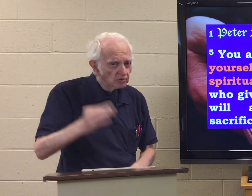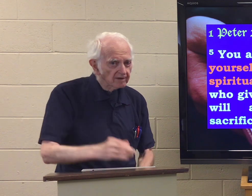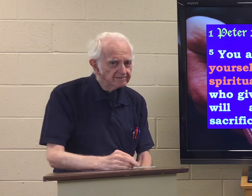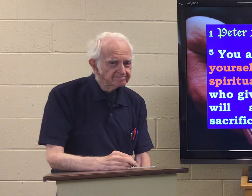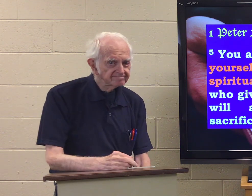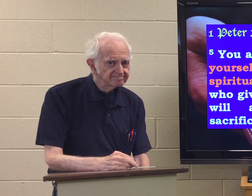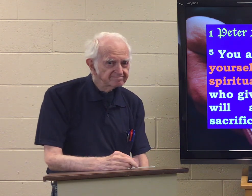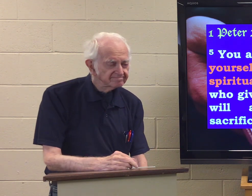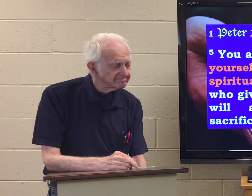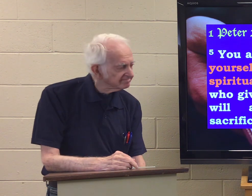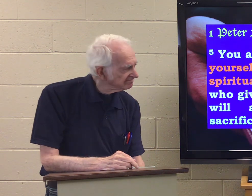spiritual temple.